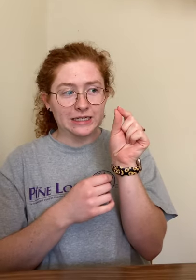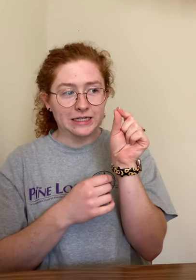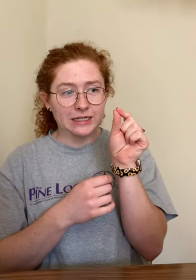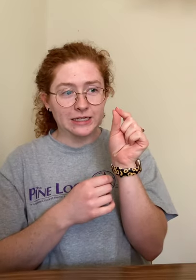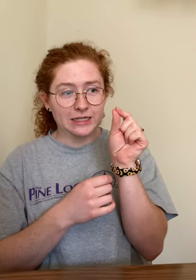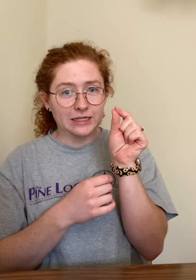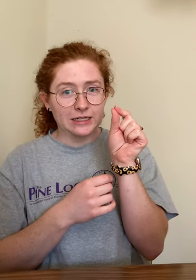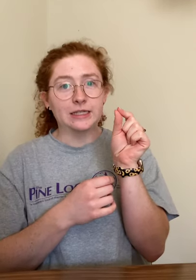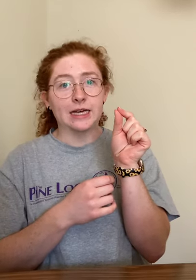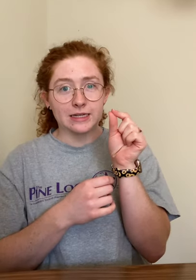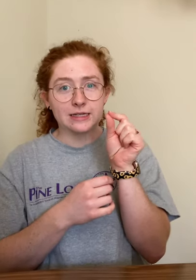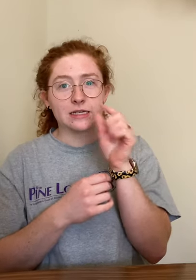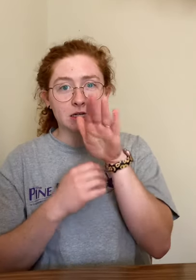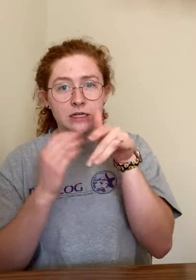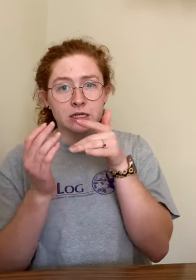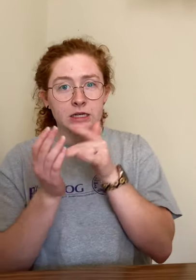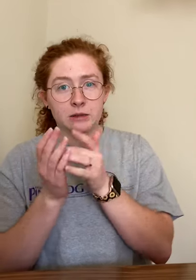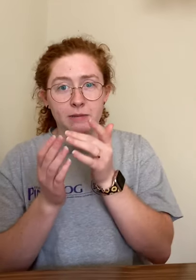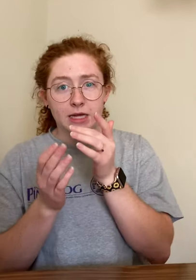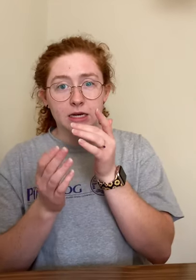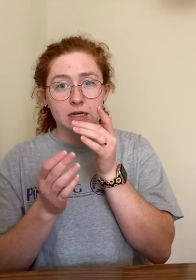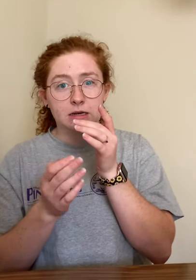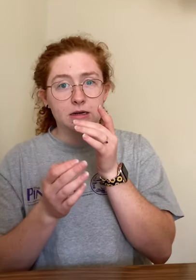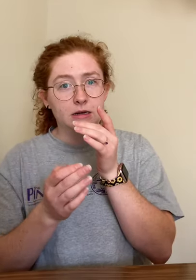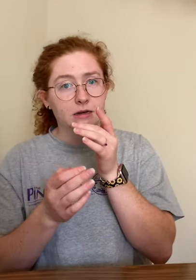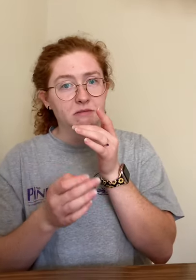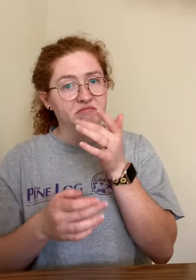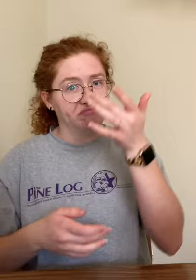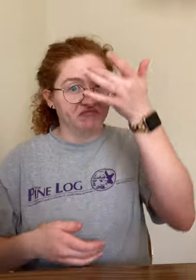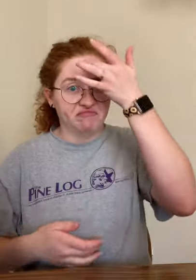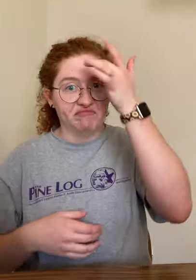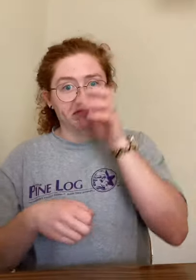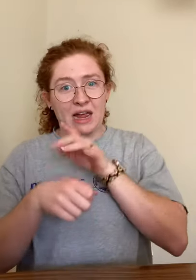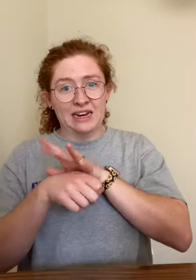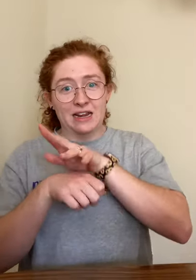Yes, mid pandemic,